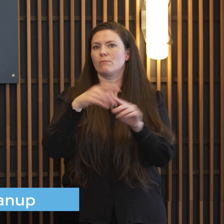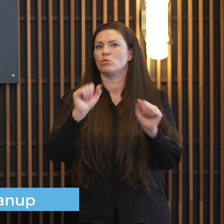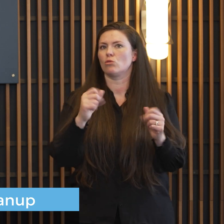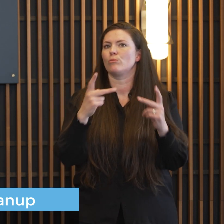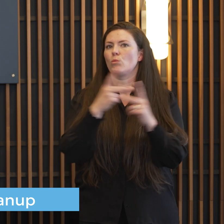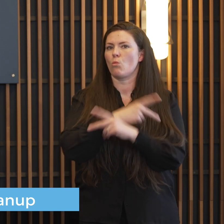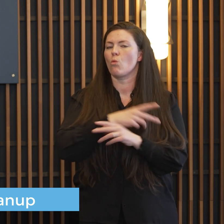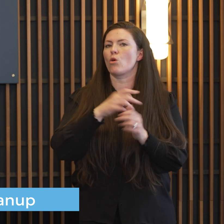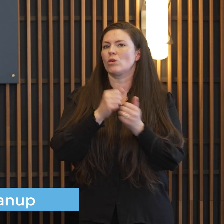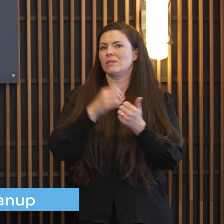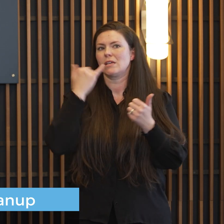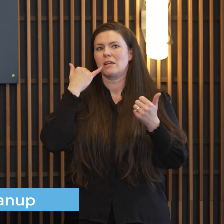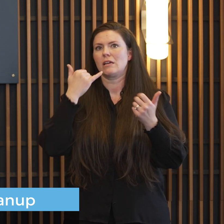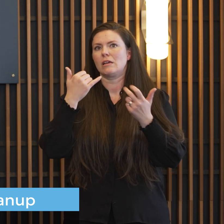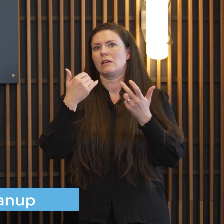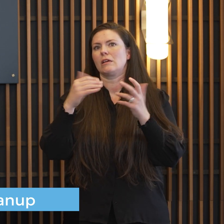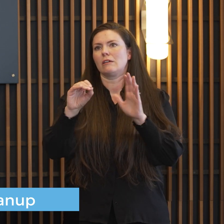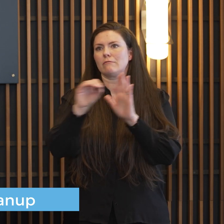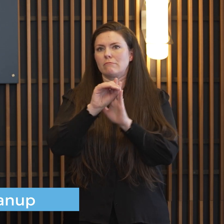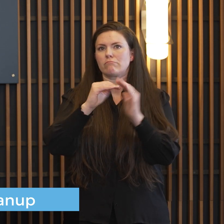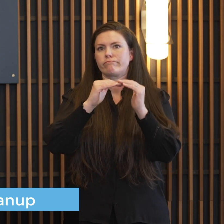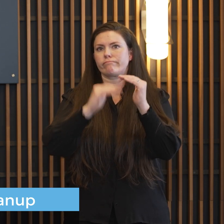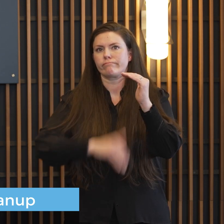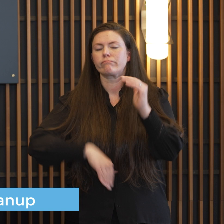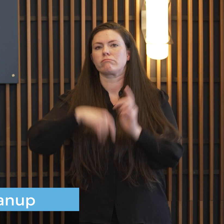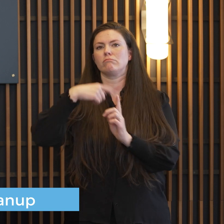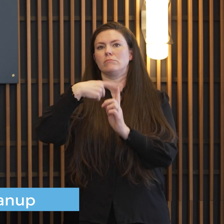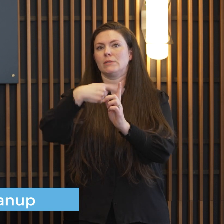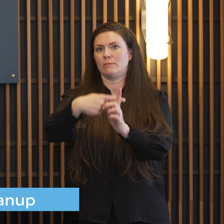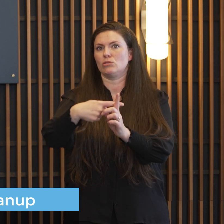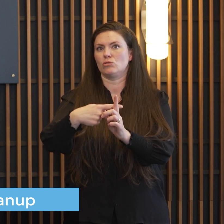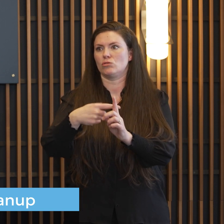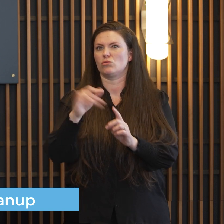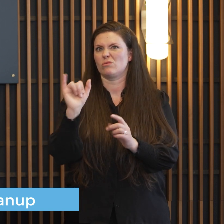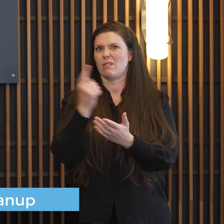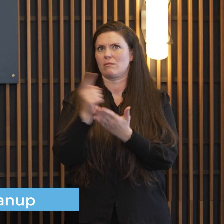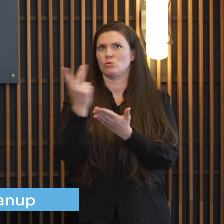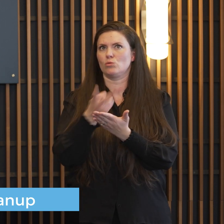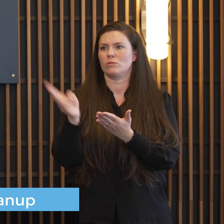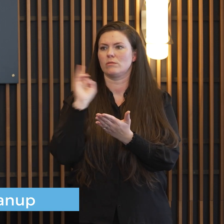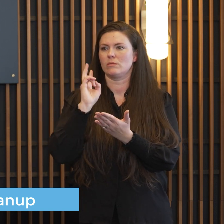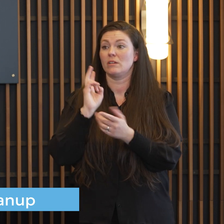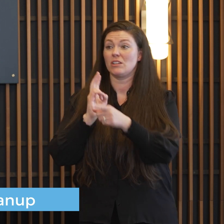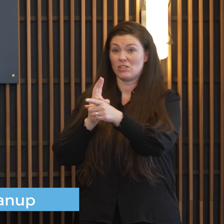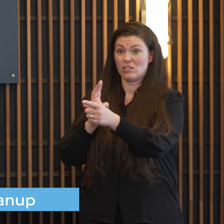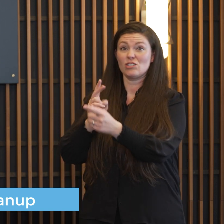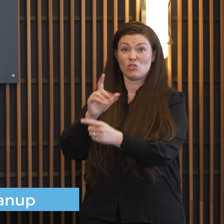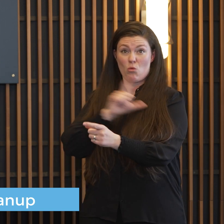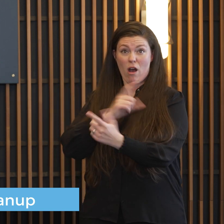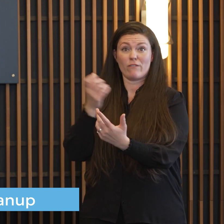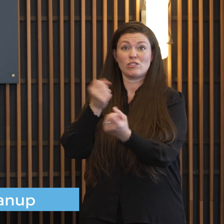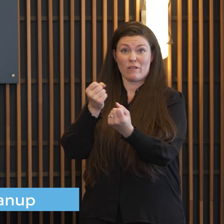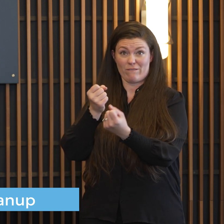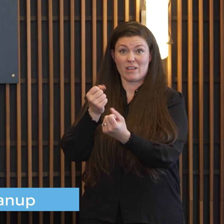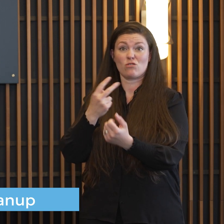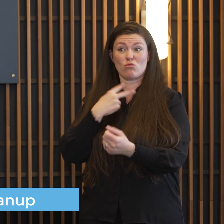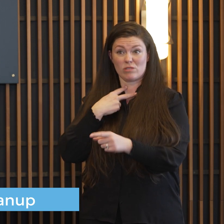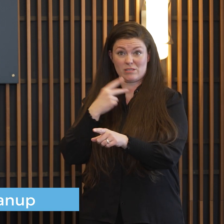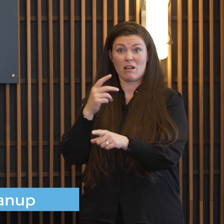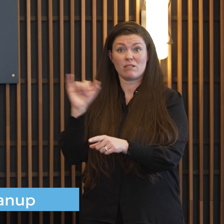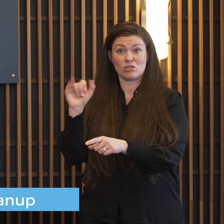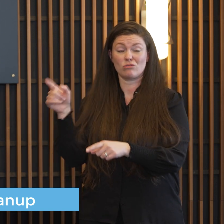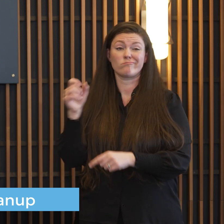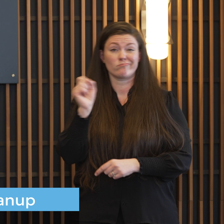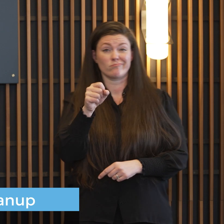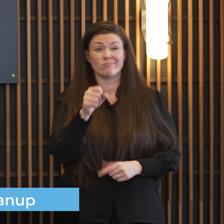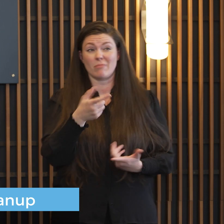with some of that really bad cold we'd experienced earlier in the past couple weeks yeah it's just a reality doing the job i tell